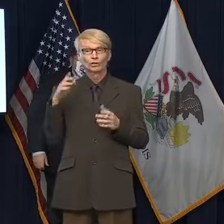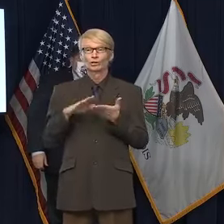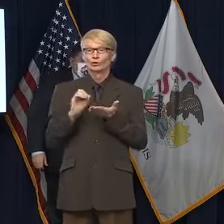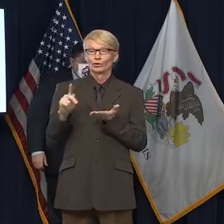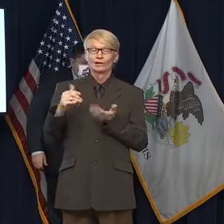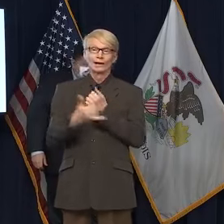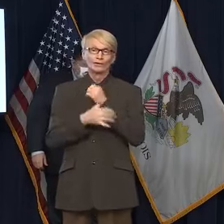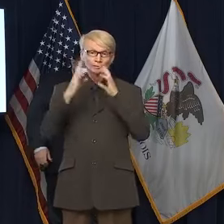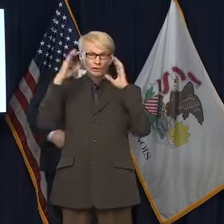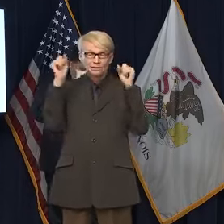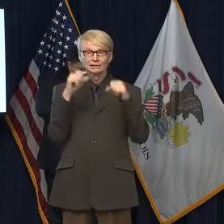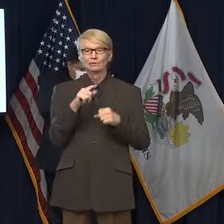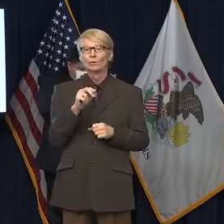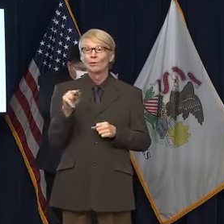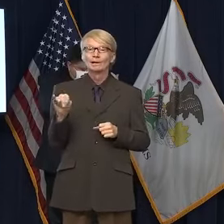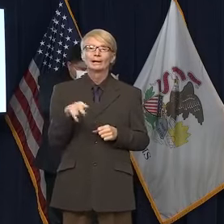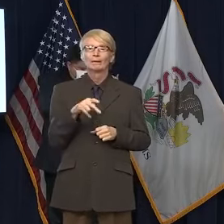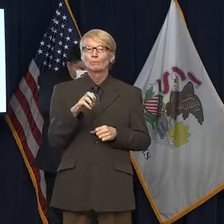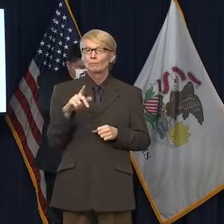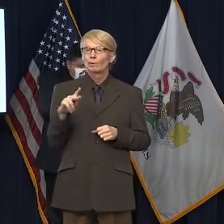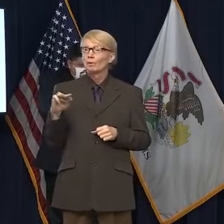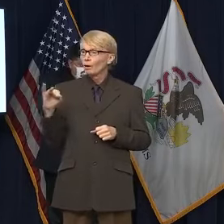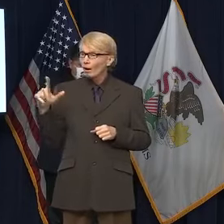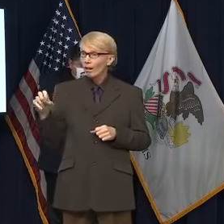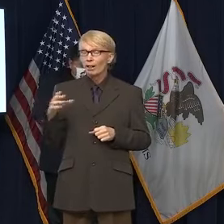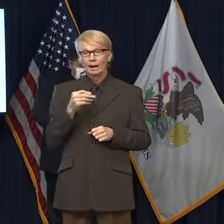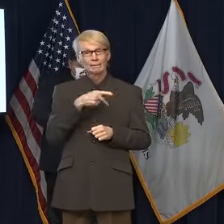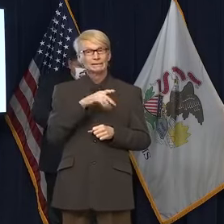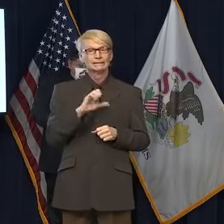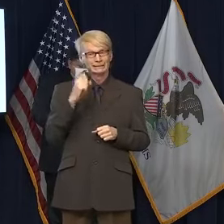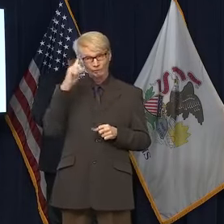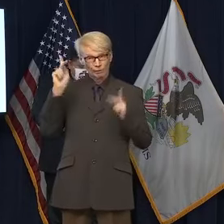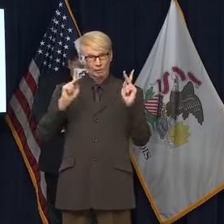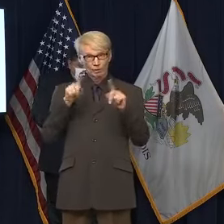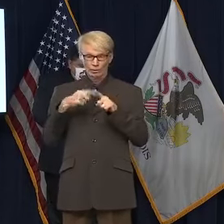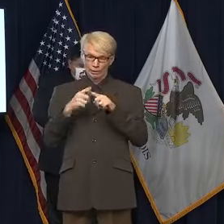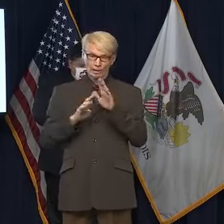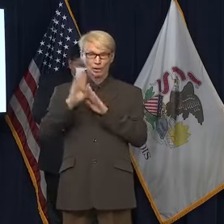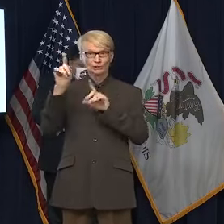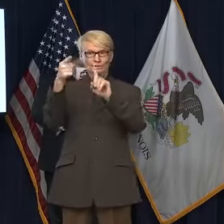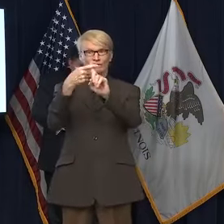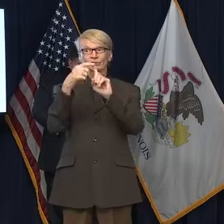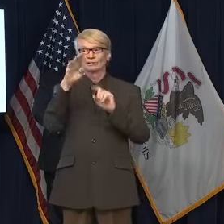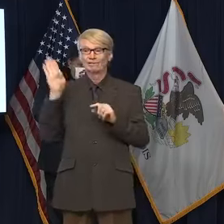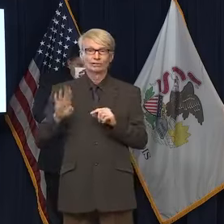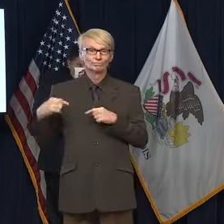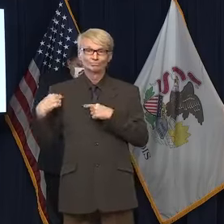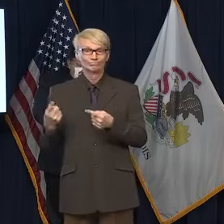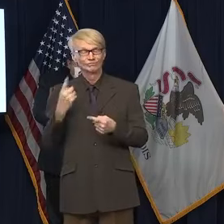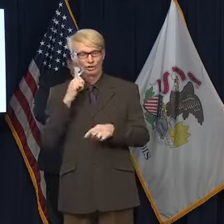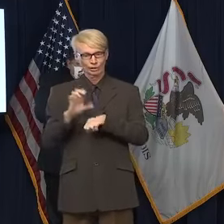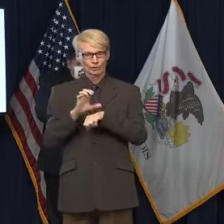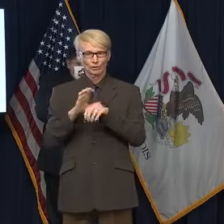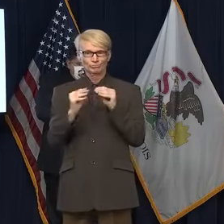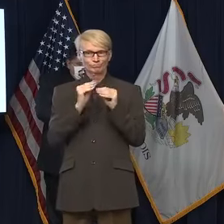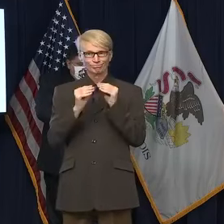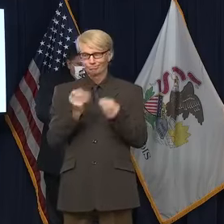Tony Preckwinkle, and PCs for People as we launch the first-ever statewide network for computer refurbishing in Illinois.